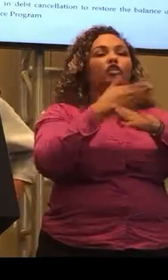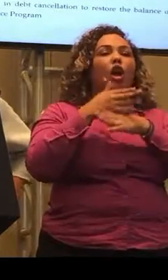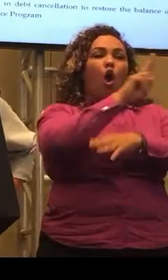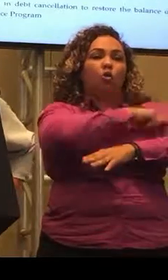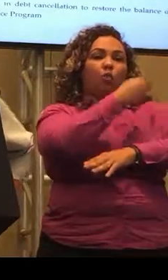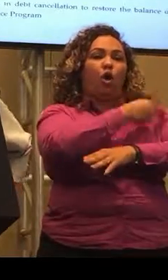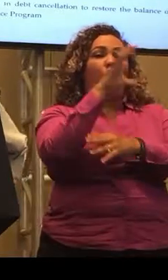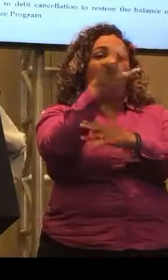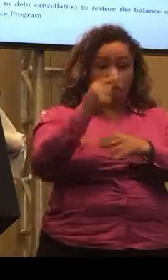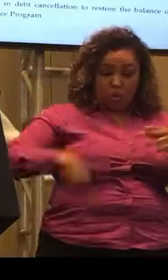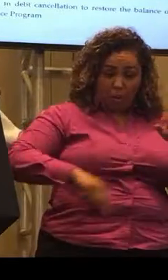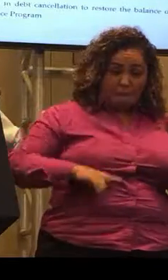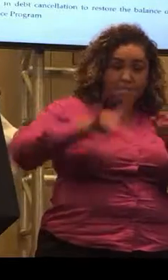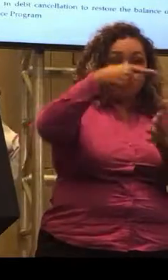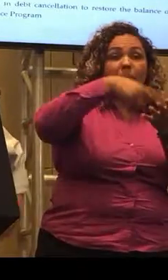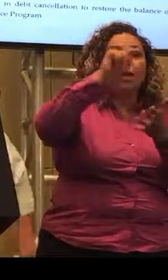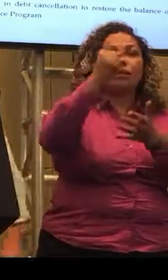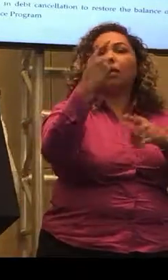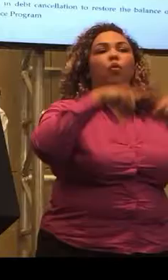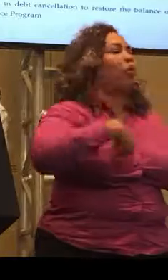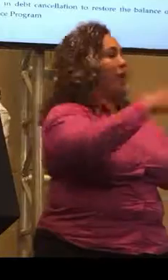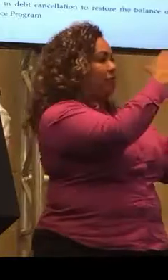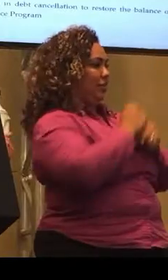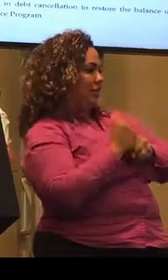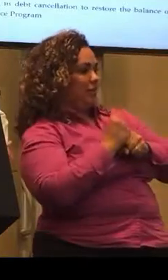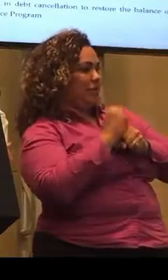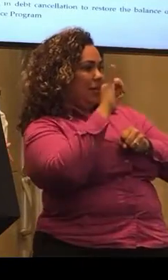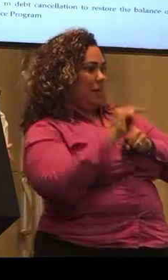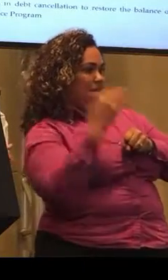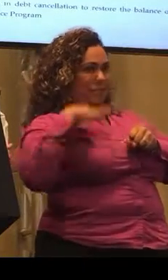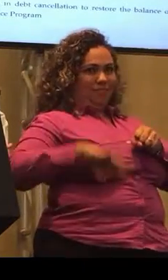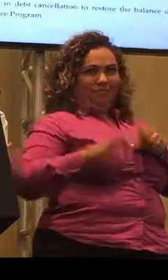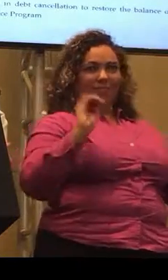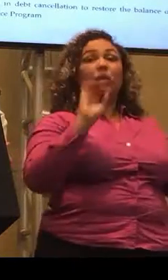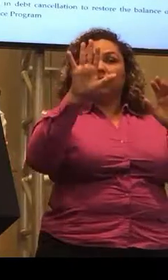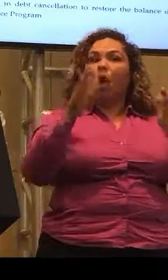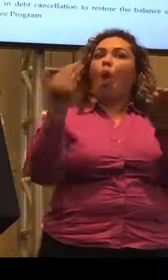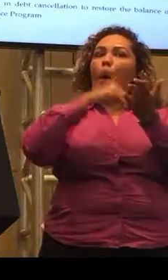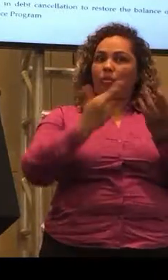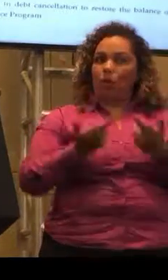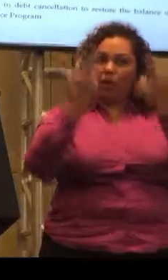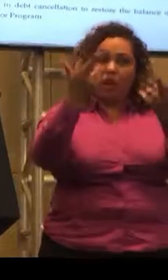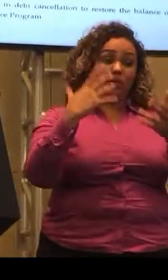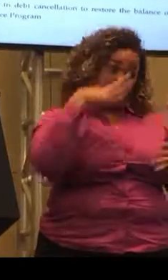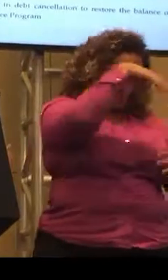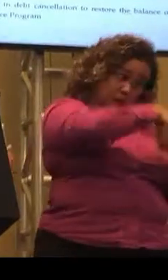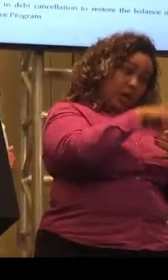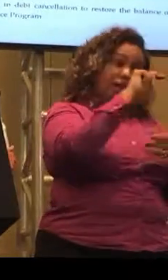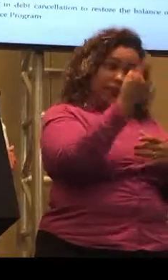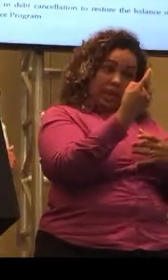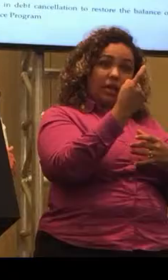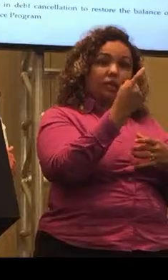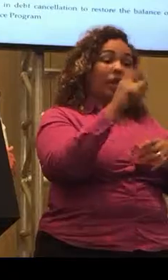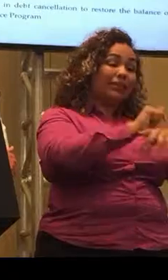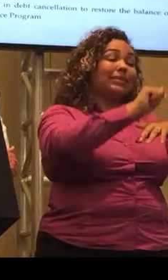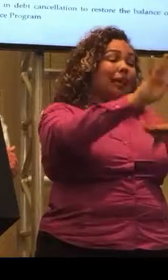The Puerto Rico pay that tax, but we can't receive it. So that is another recommendation we got. It's included in the task force